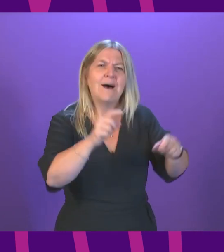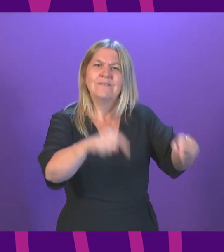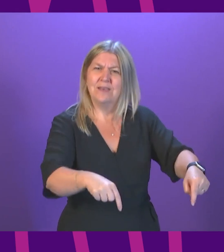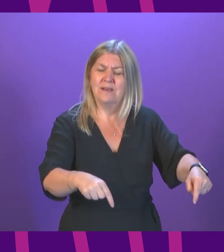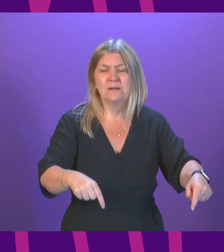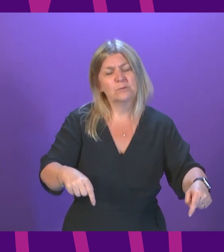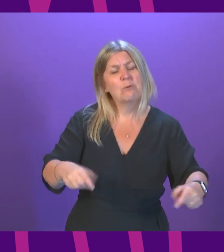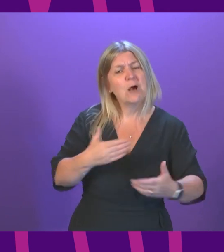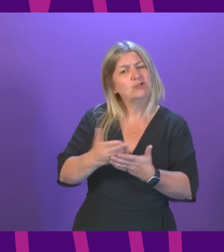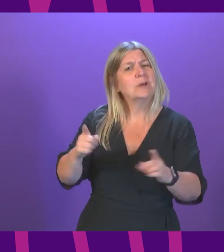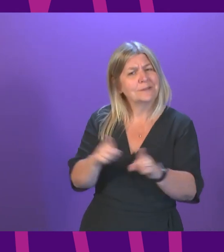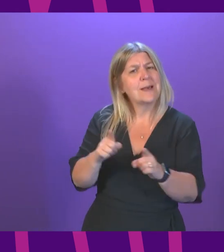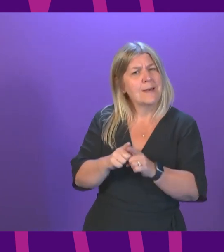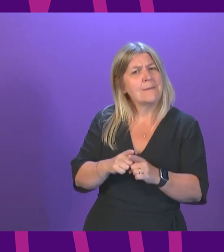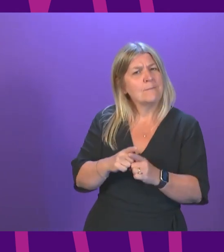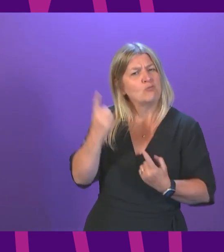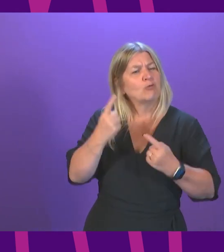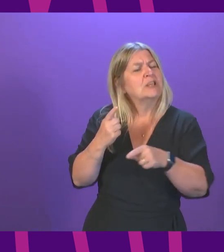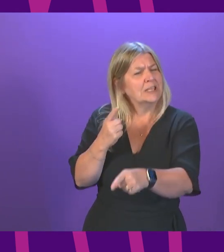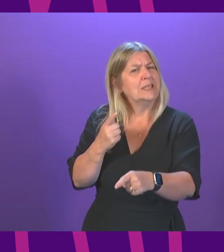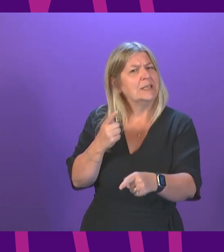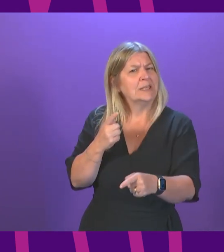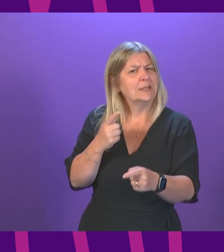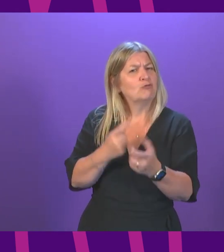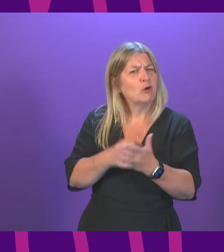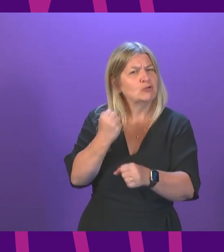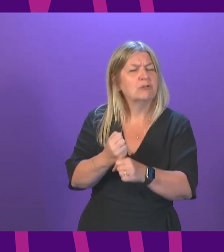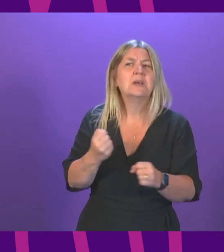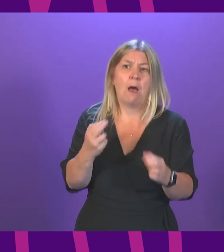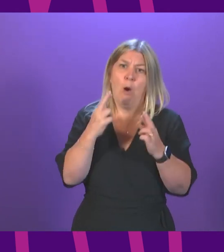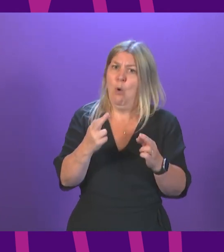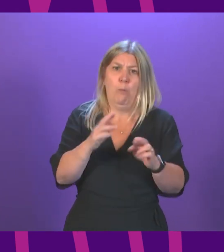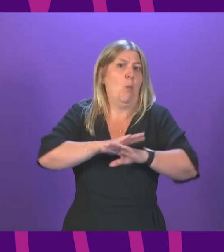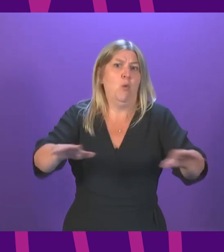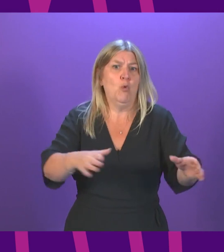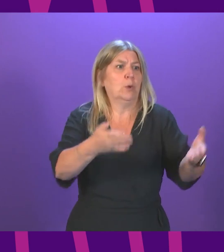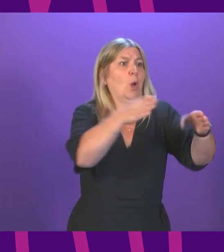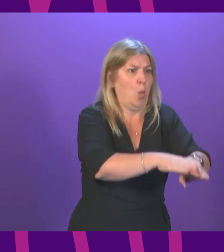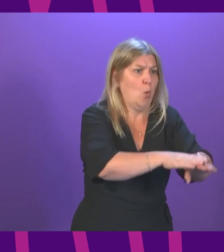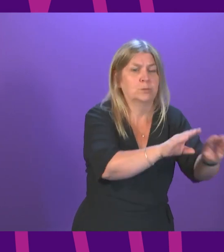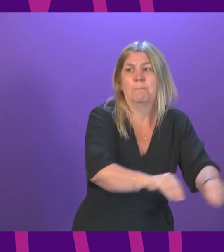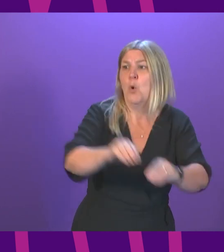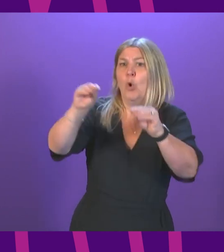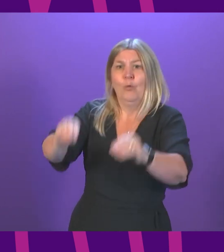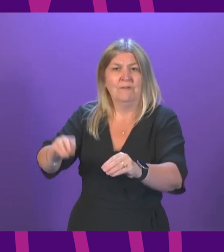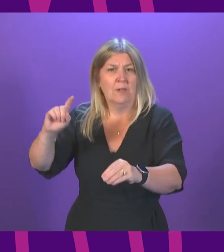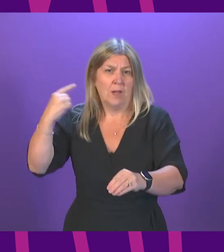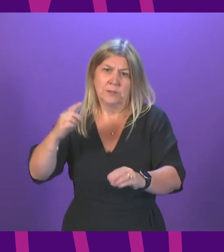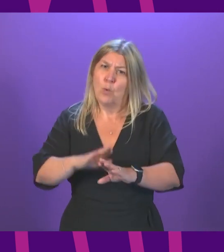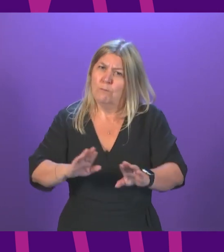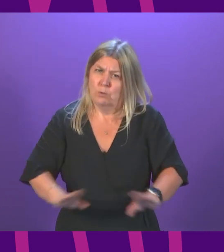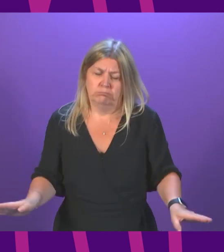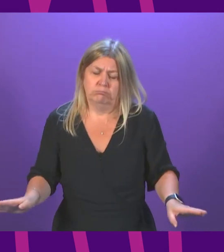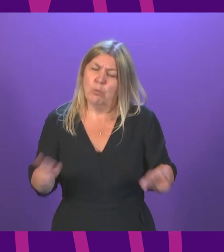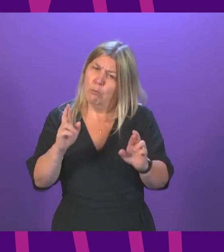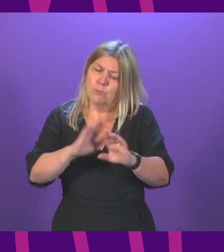Ross Greer has indicated. I hope this move doesn't go ahead. I can't see and I haven't seen anything that would suggest to me it would be in the interests of